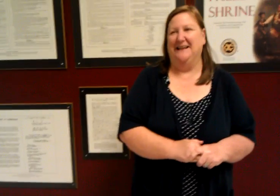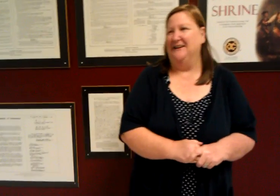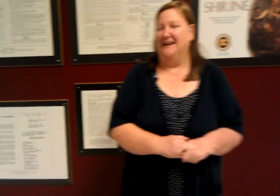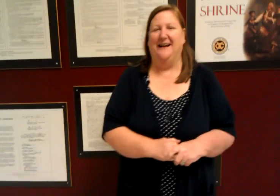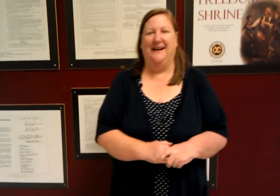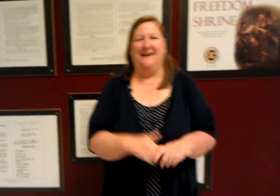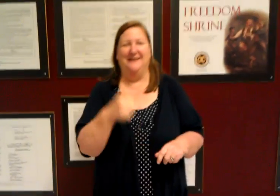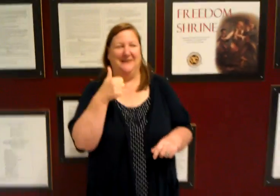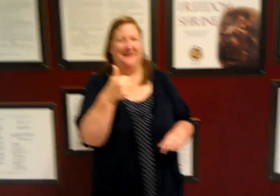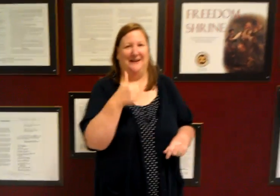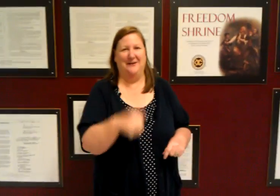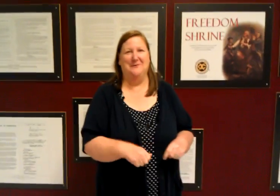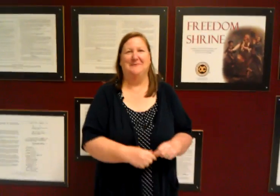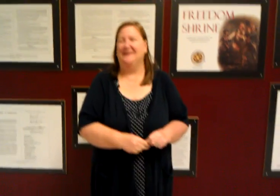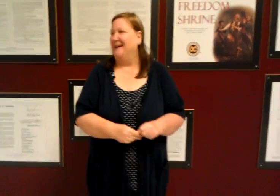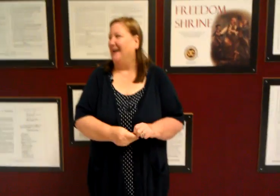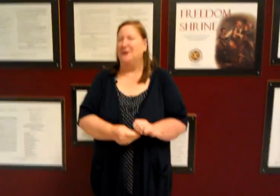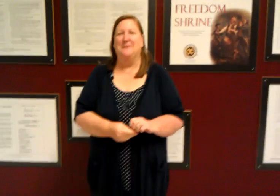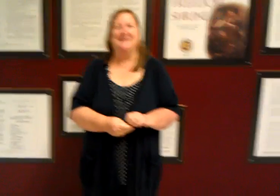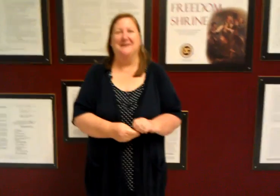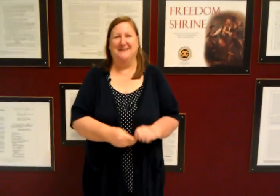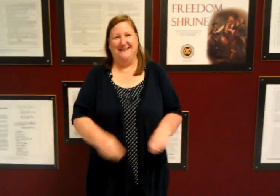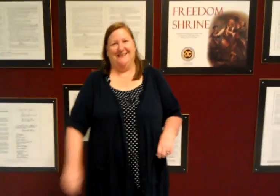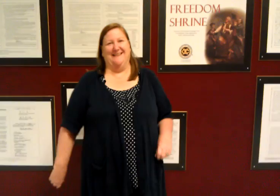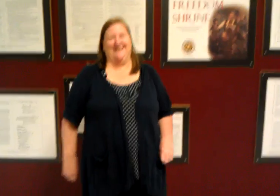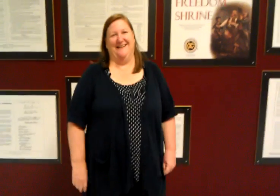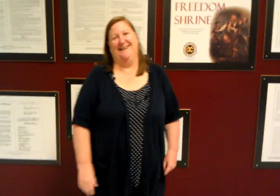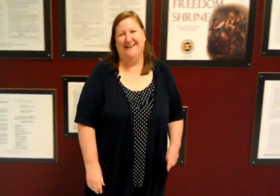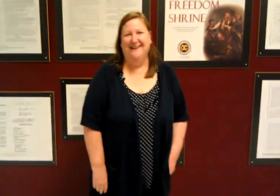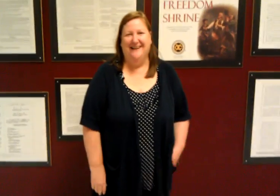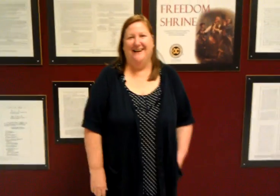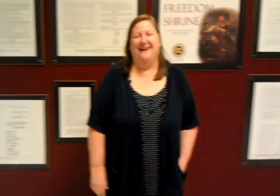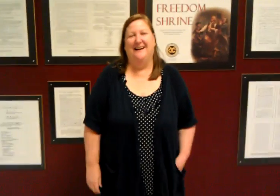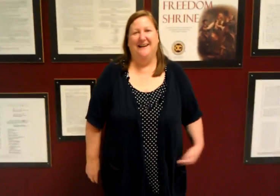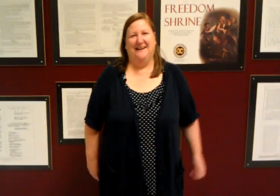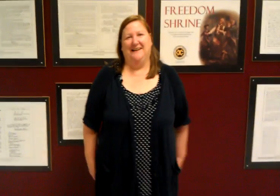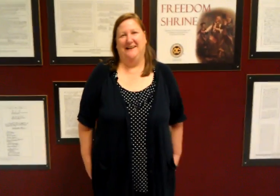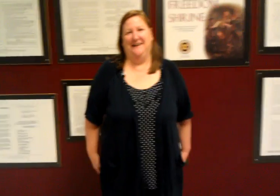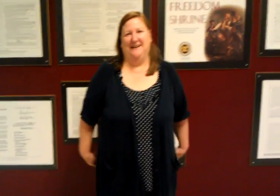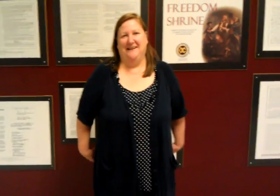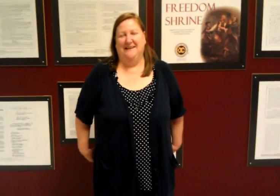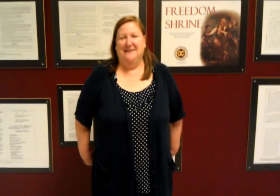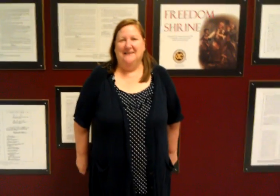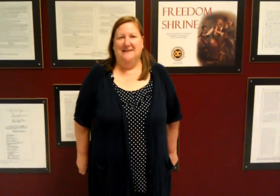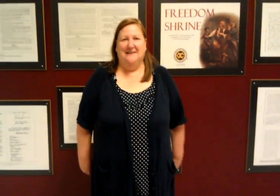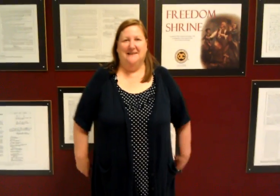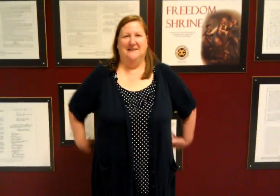going geez okay well you um are doing great